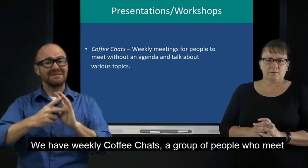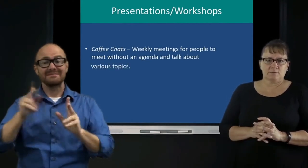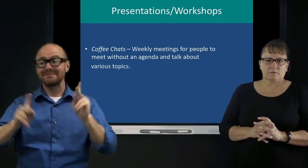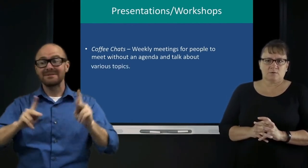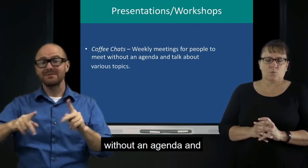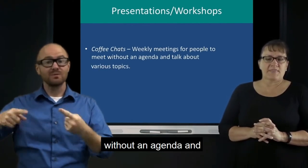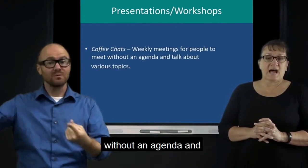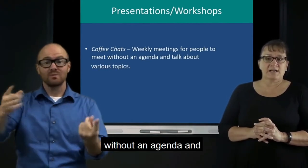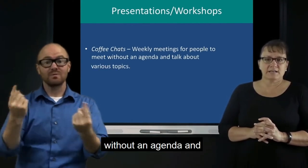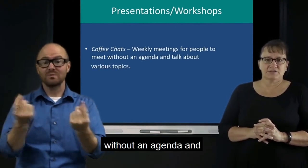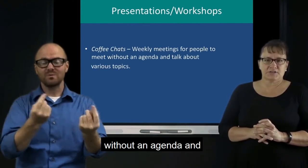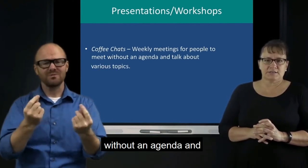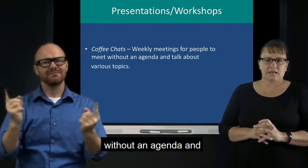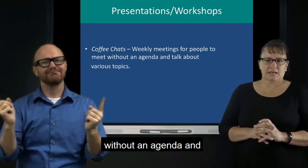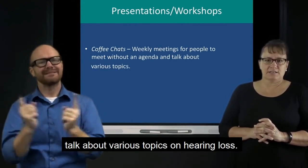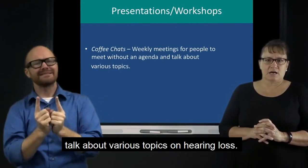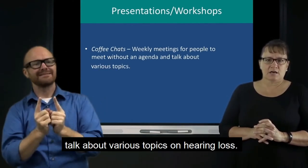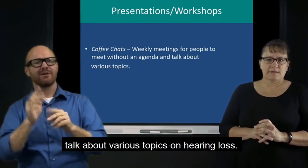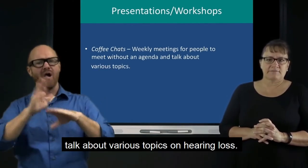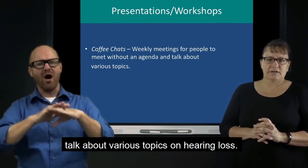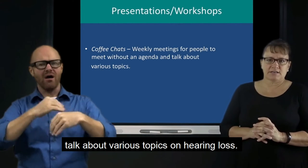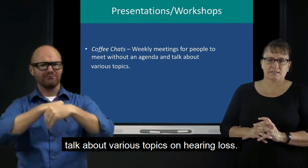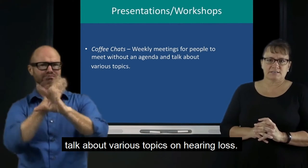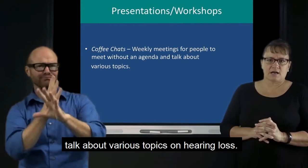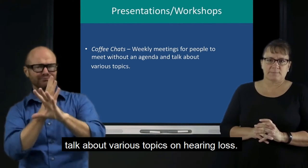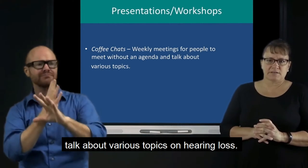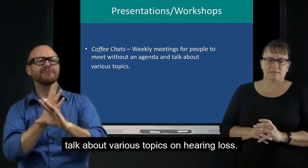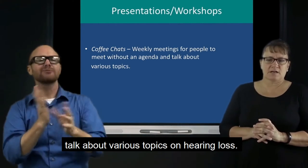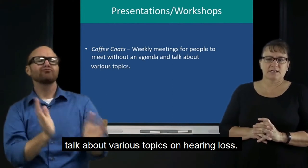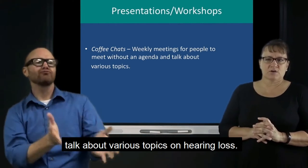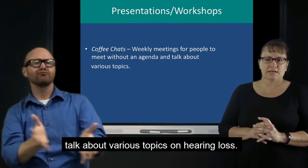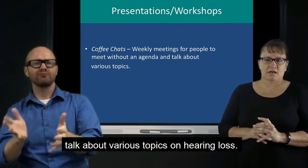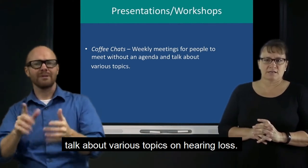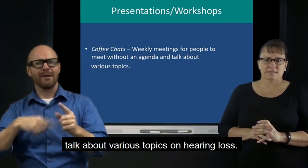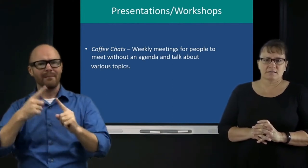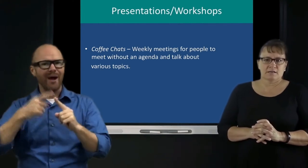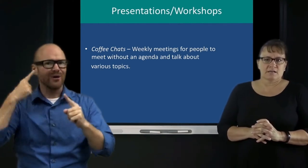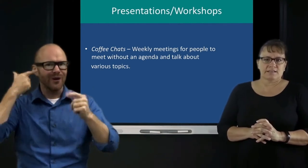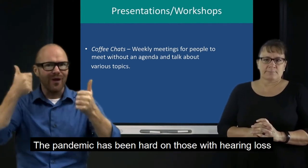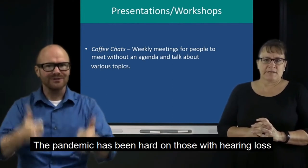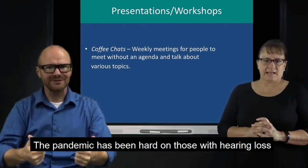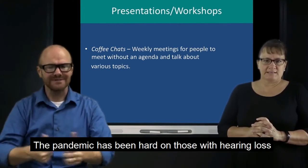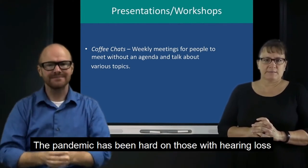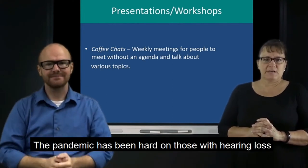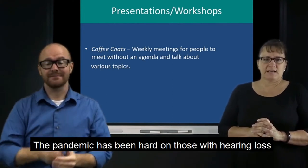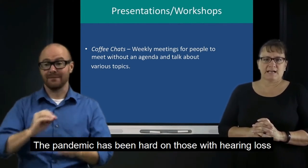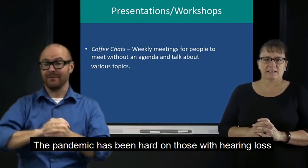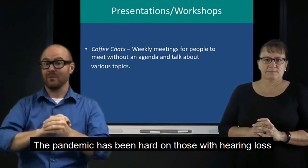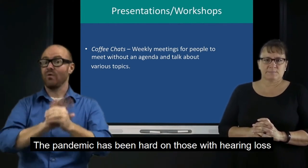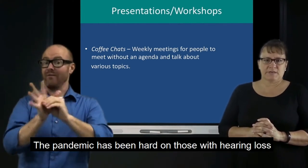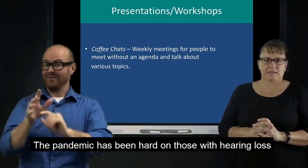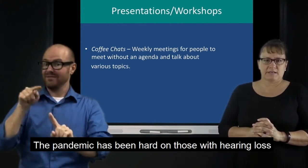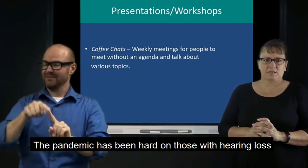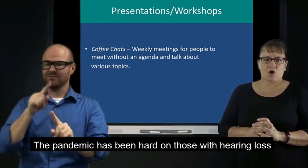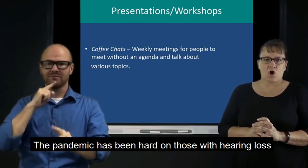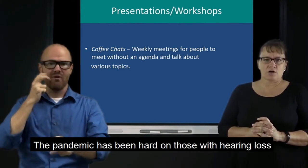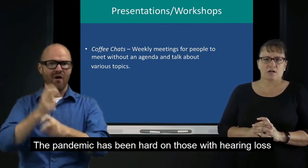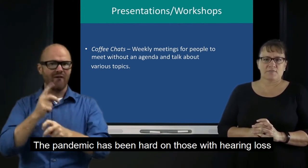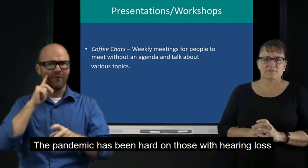without an agenda and talk about various topics on hearing loss. The pandemic has been hard on those